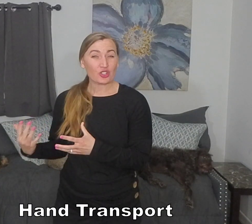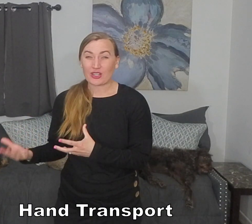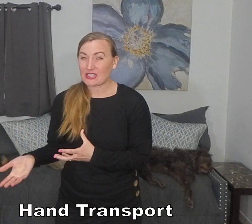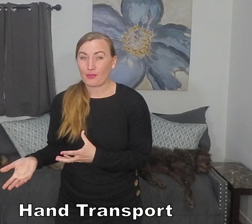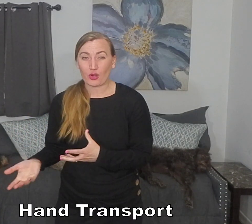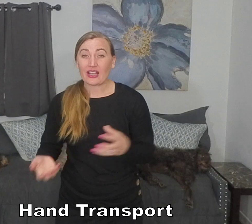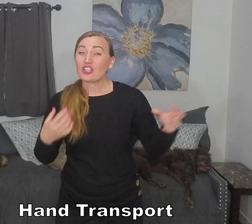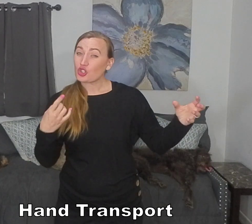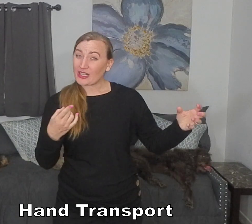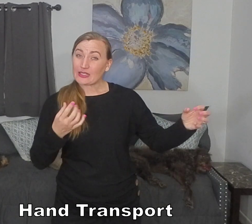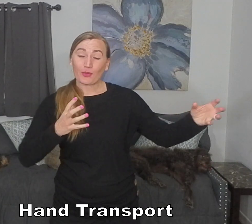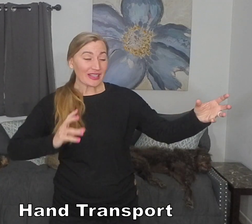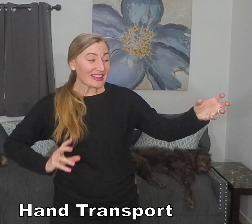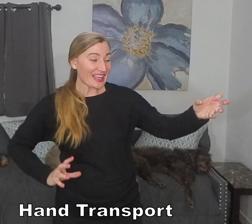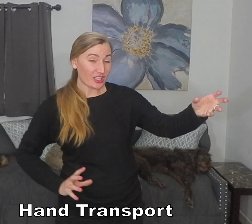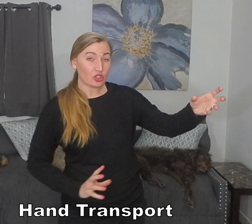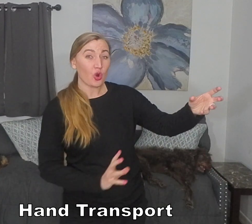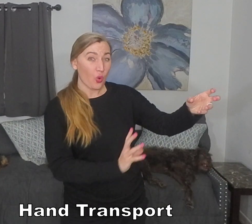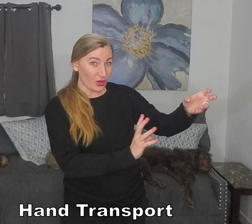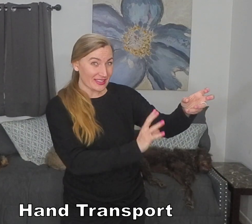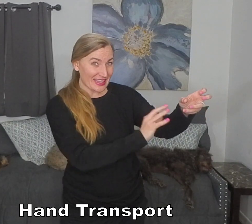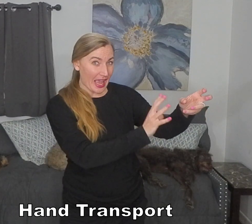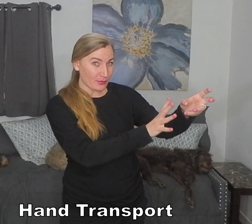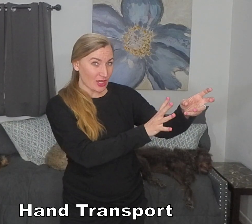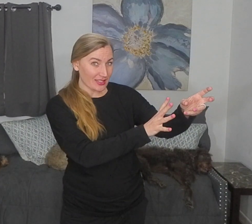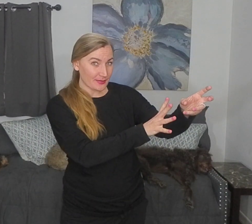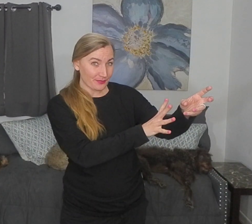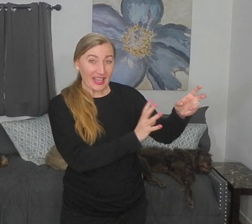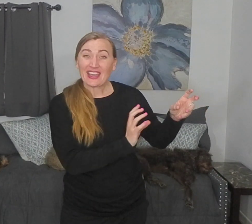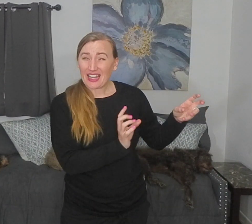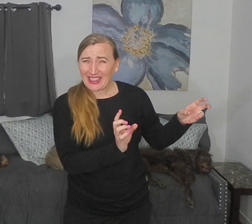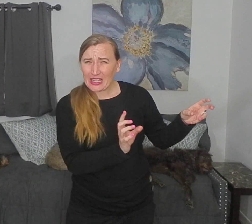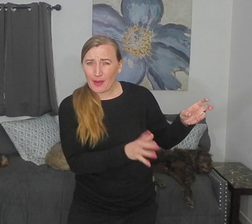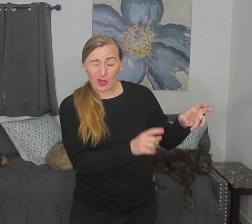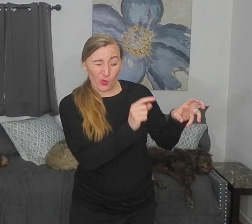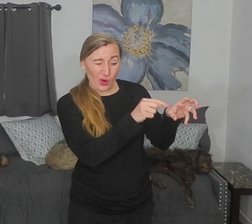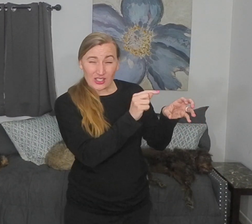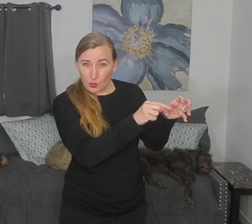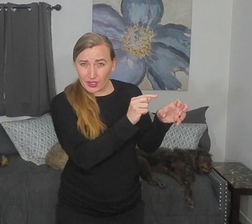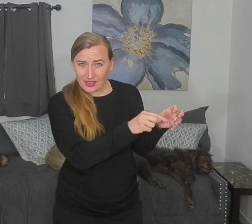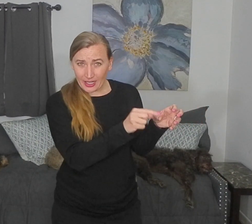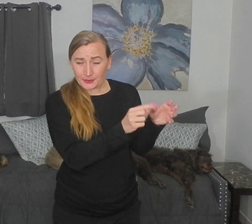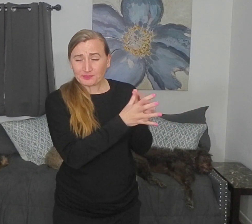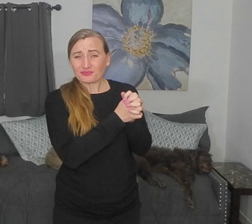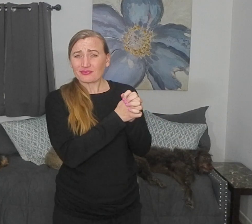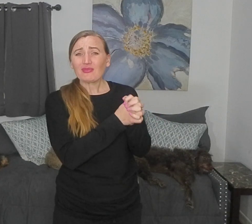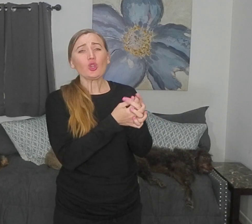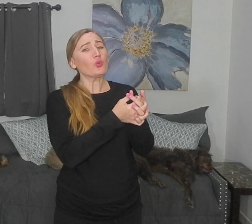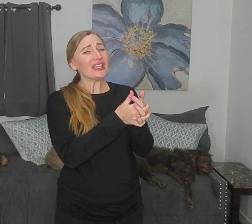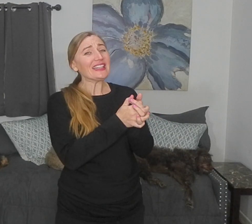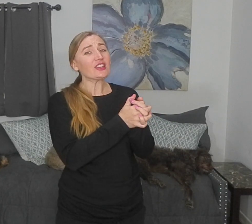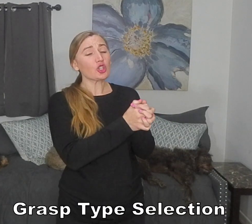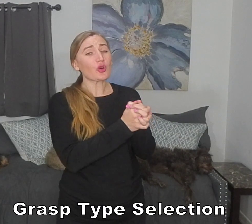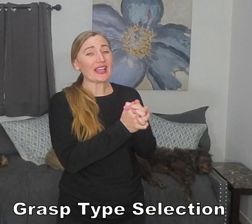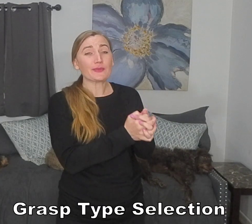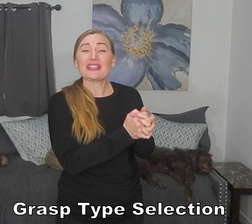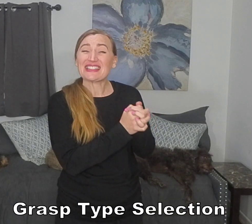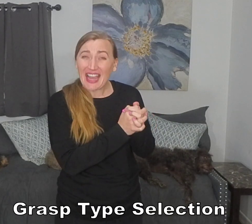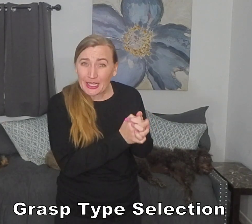transport, transporting the hand towards the object. Now think about it. Once we're there, we need the grasp type